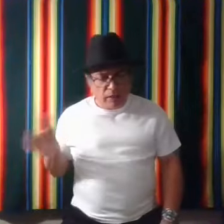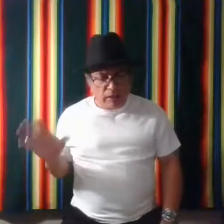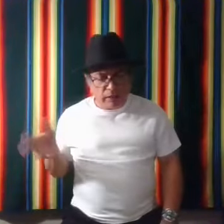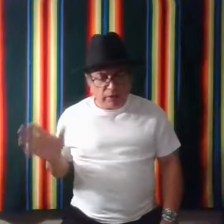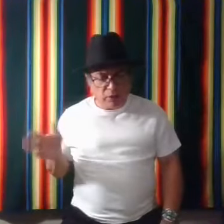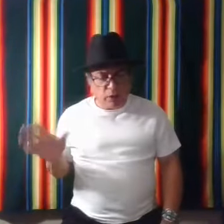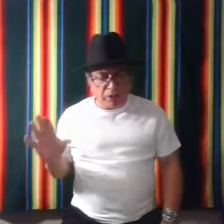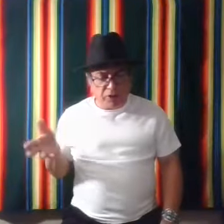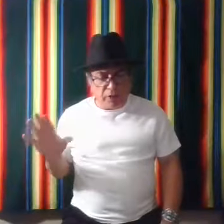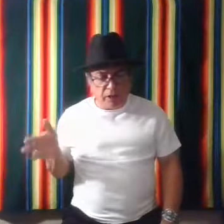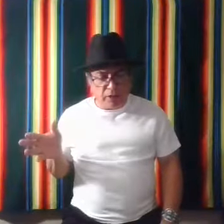That's the question right here.